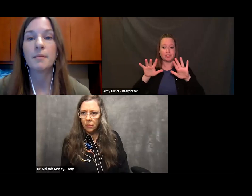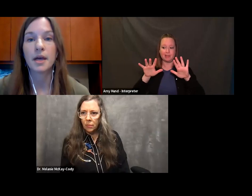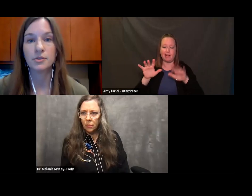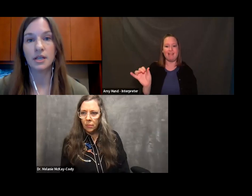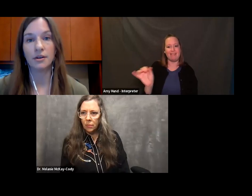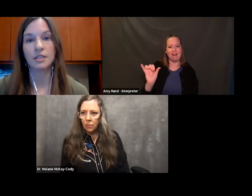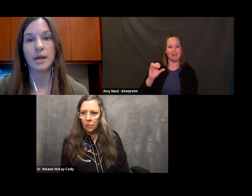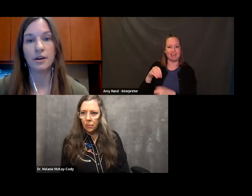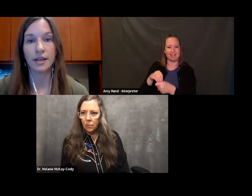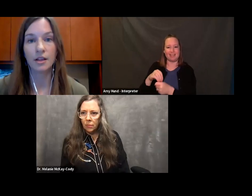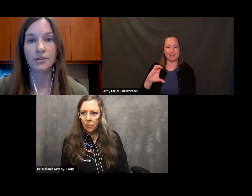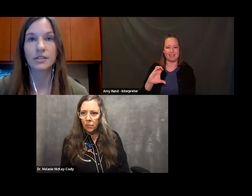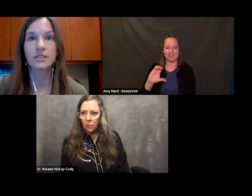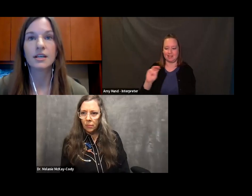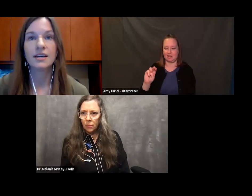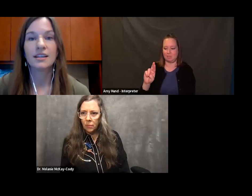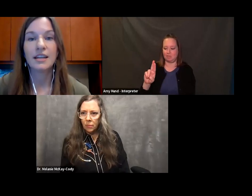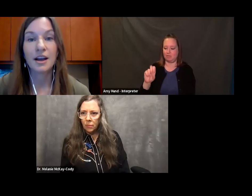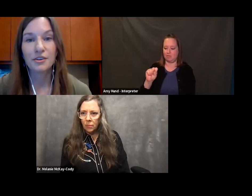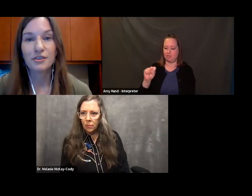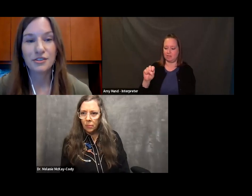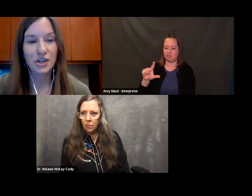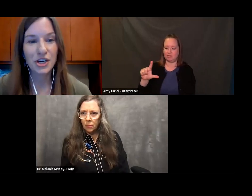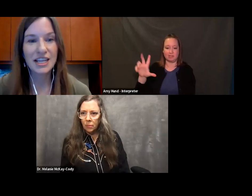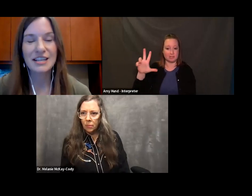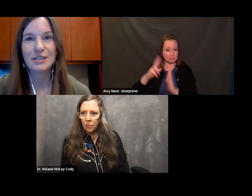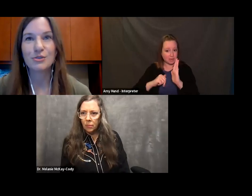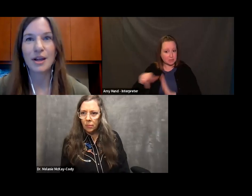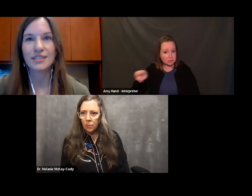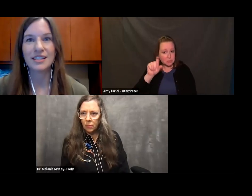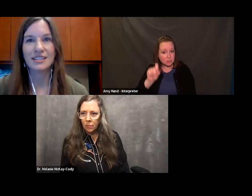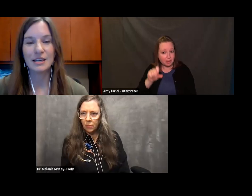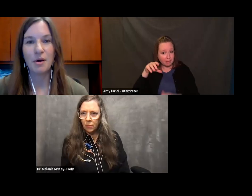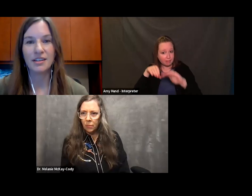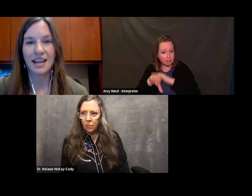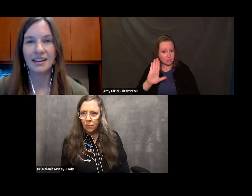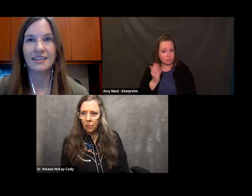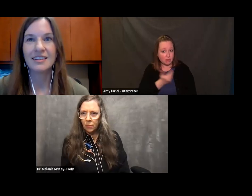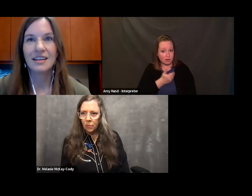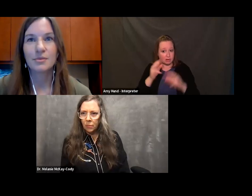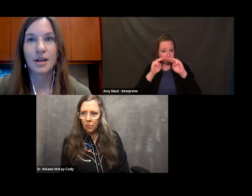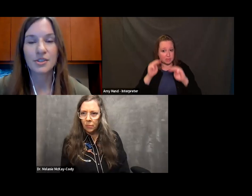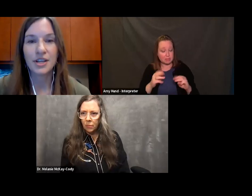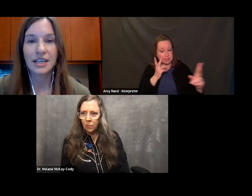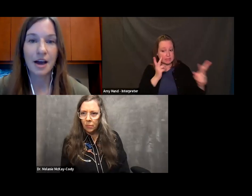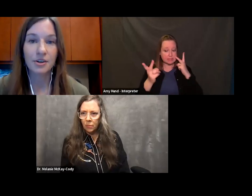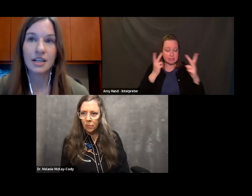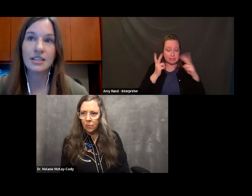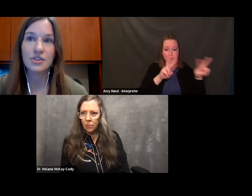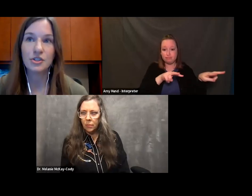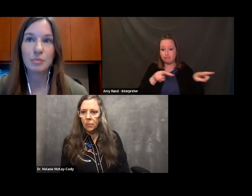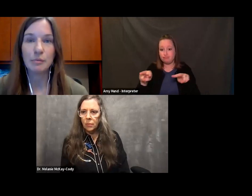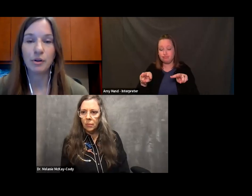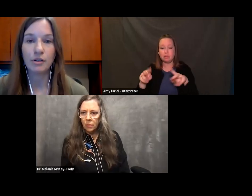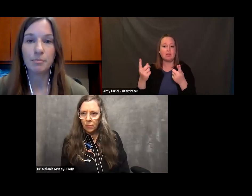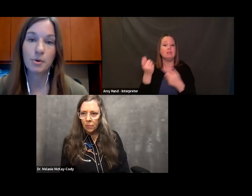that you'll see on display in our galleries. Now, during his residence in Montana, Russell encountered